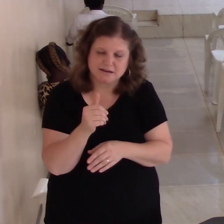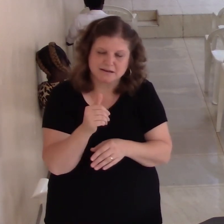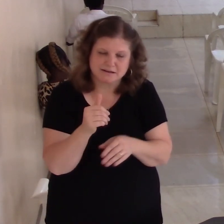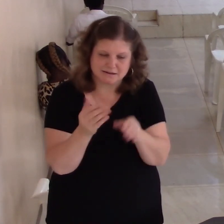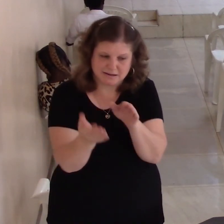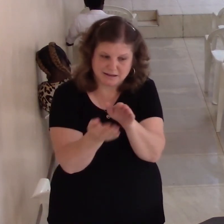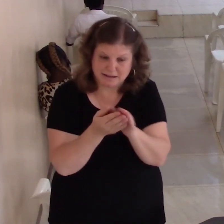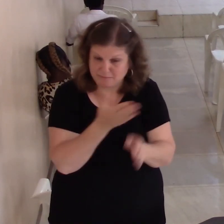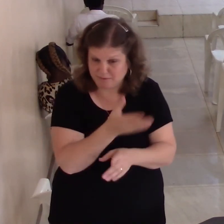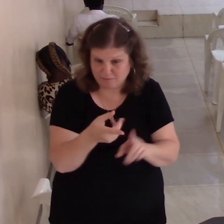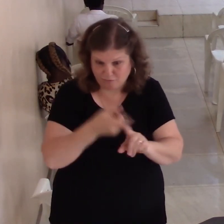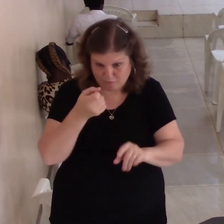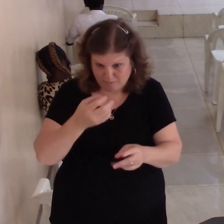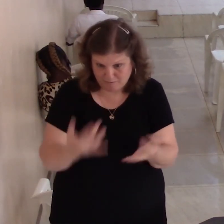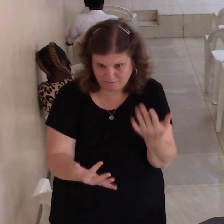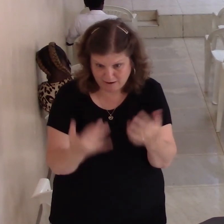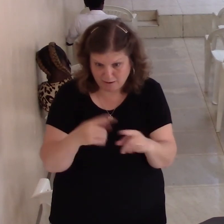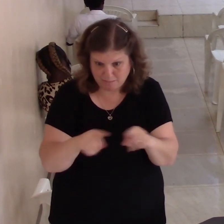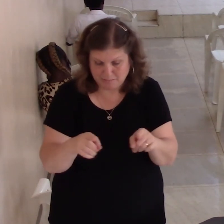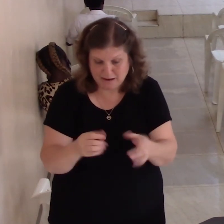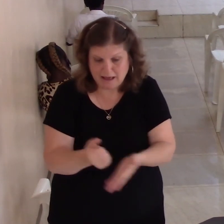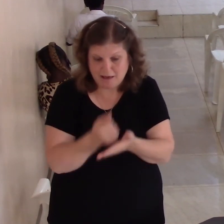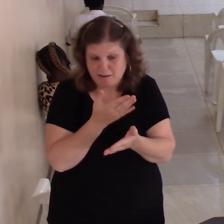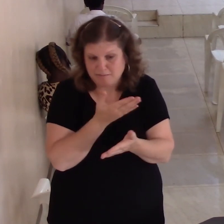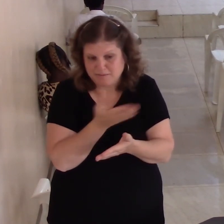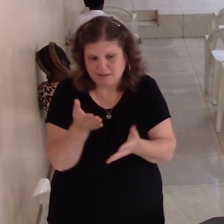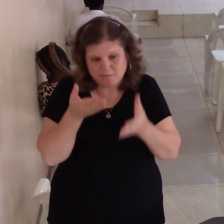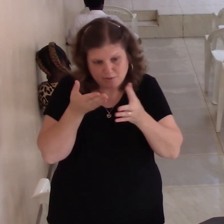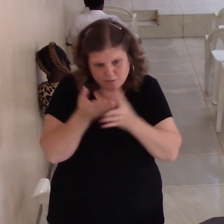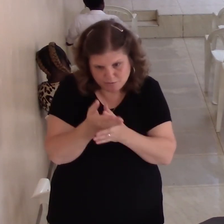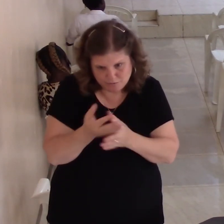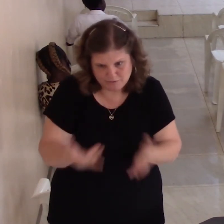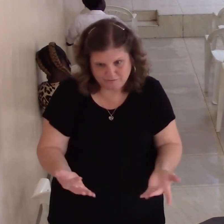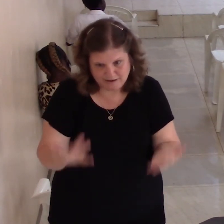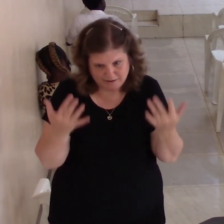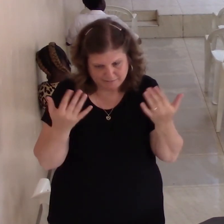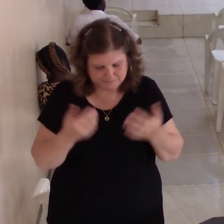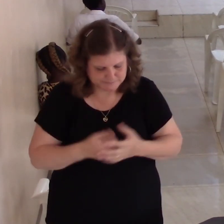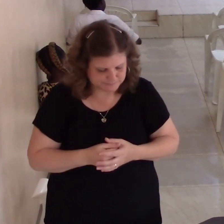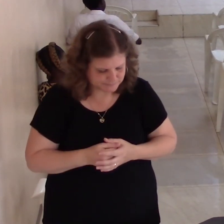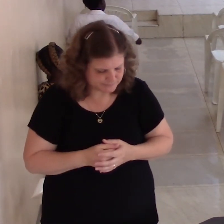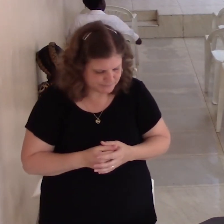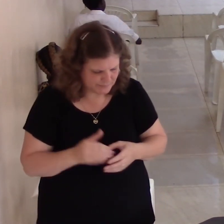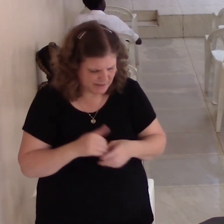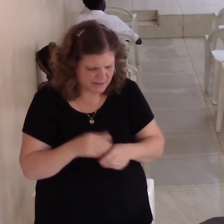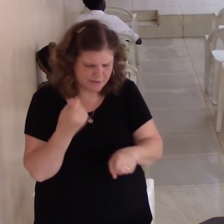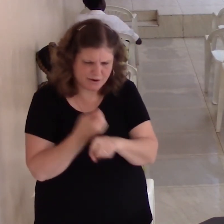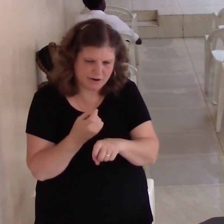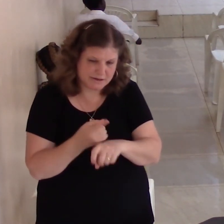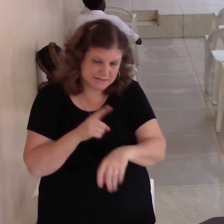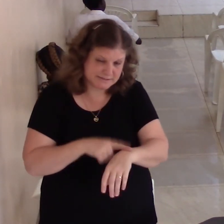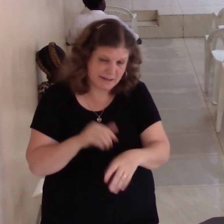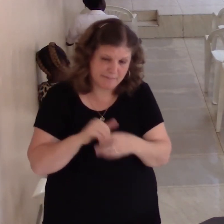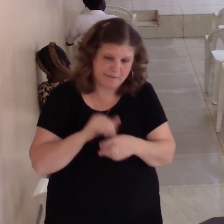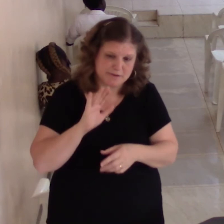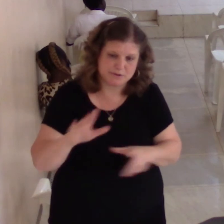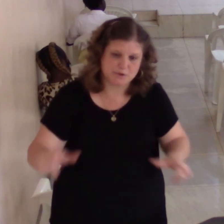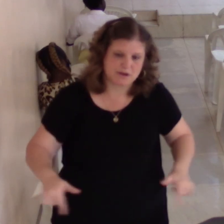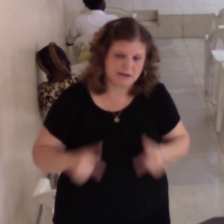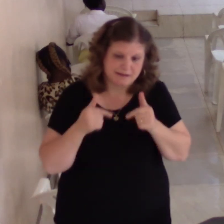God you have even in the greatest struggle of your life God is there even in your greatest trial